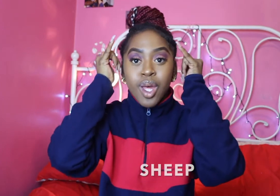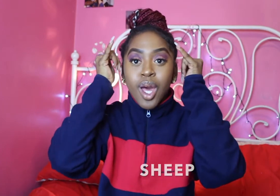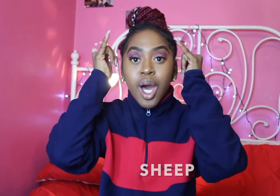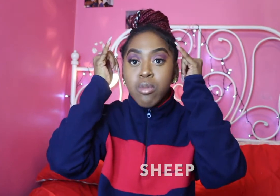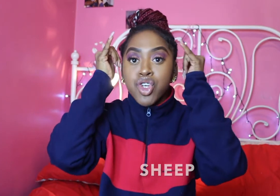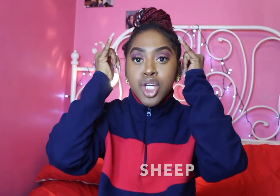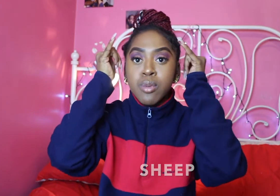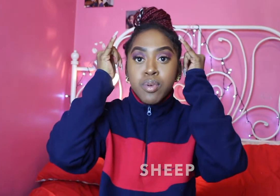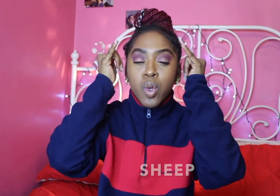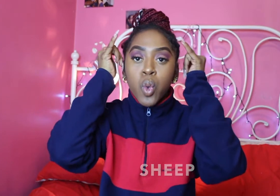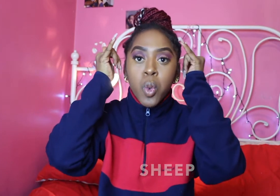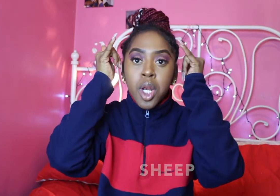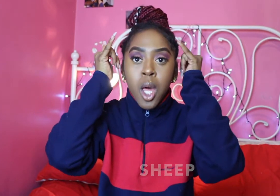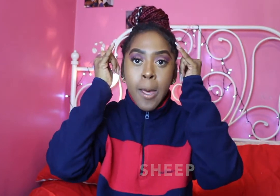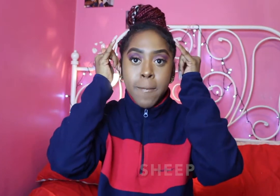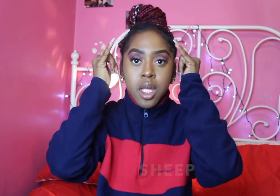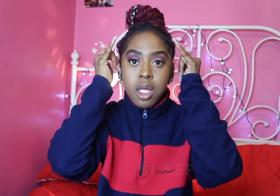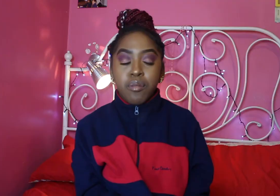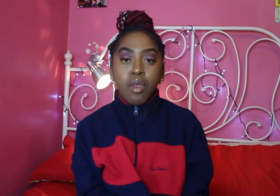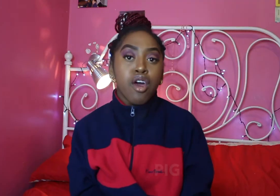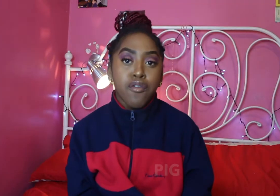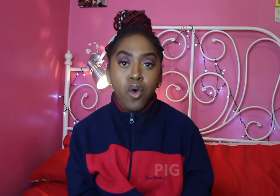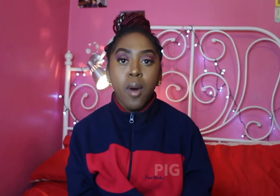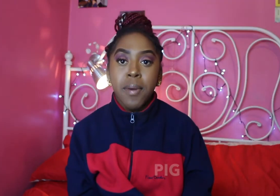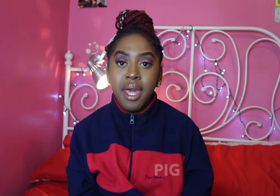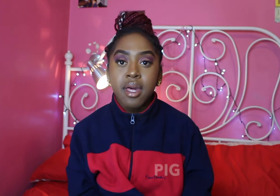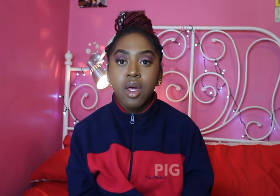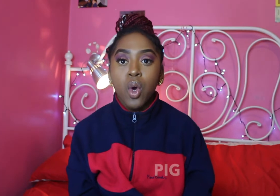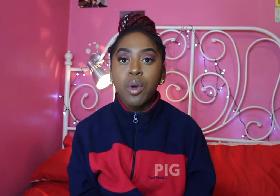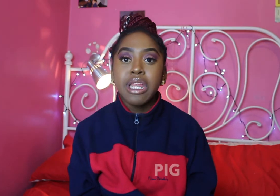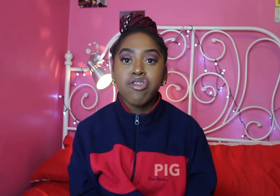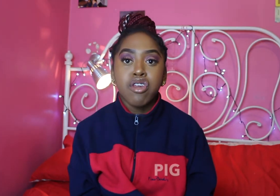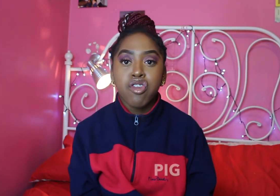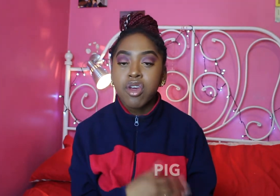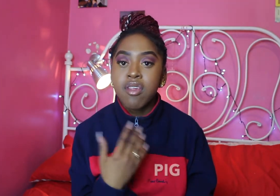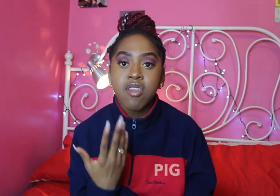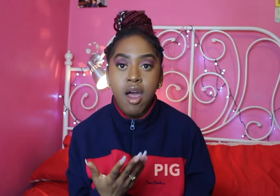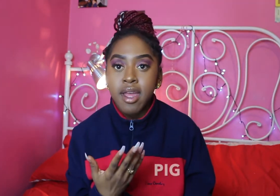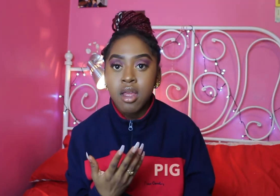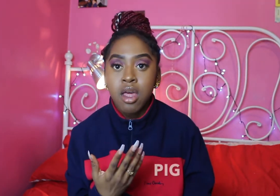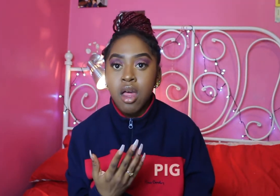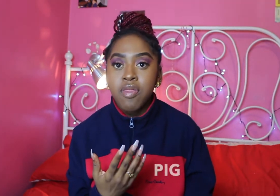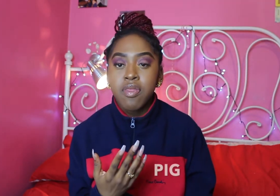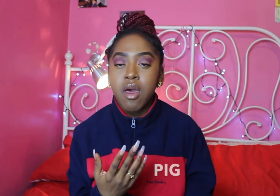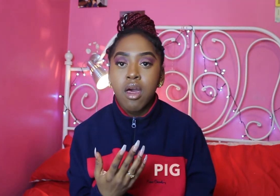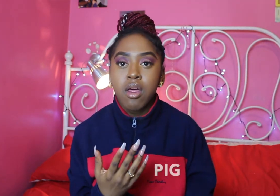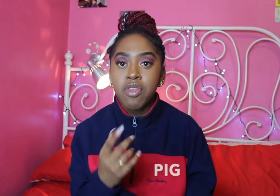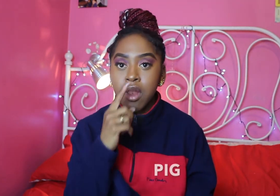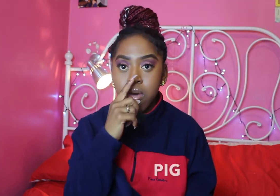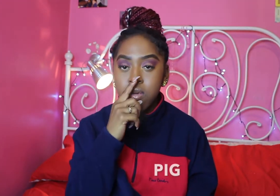I'm a sheep water for pig we're literally just gonna sign the the nose